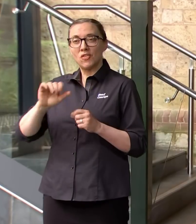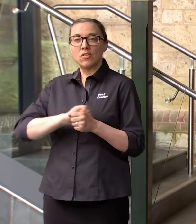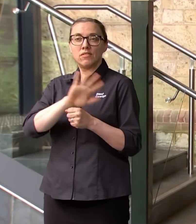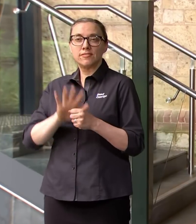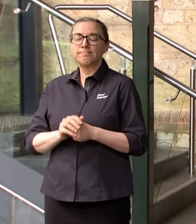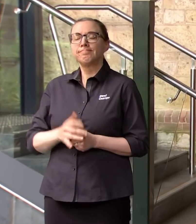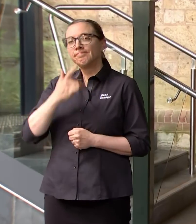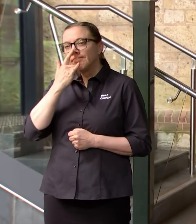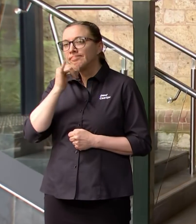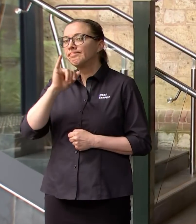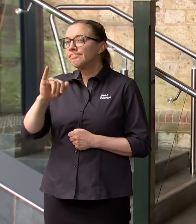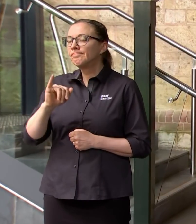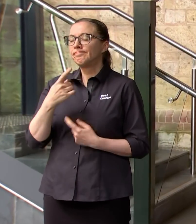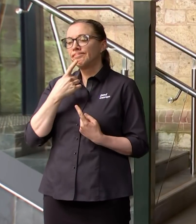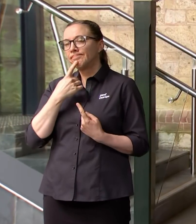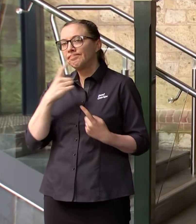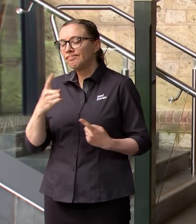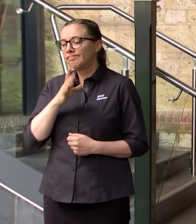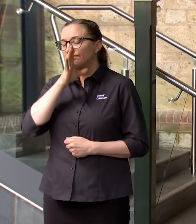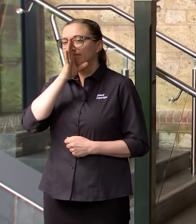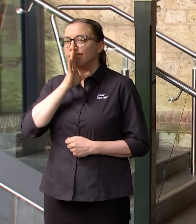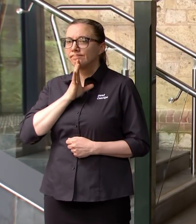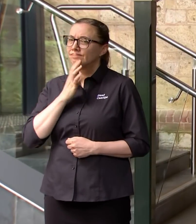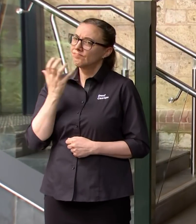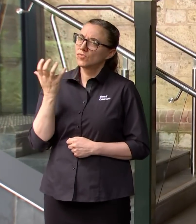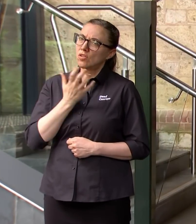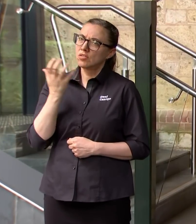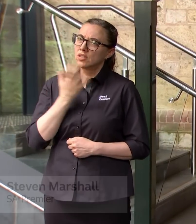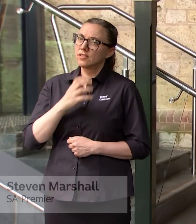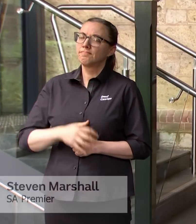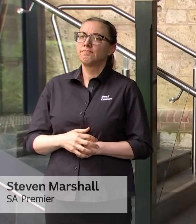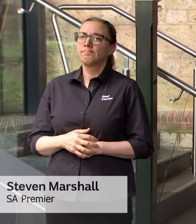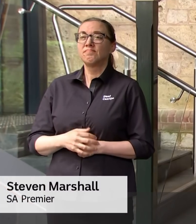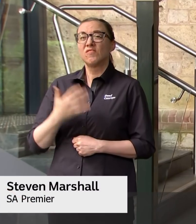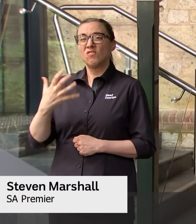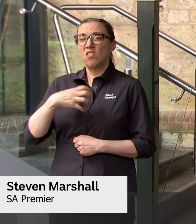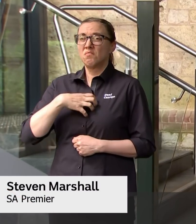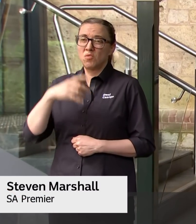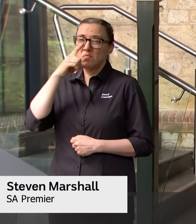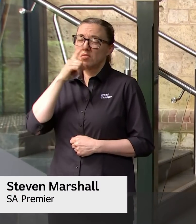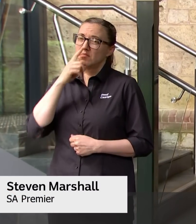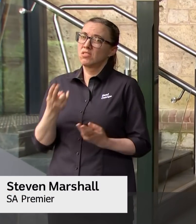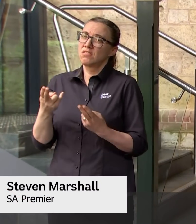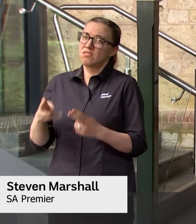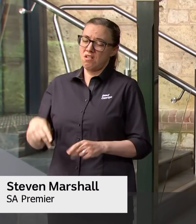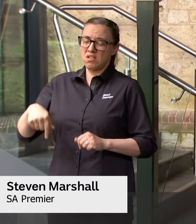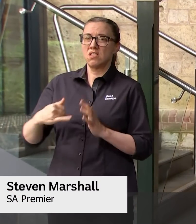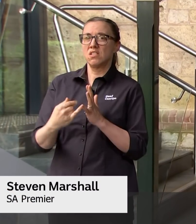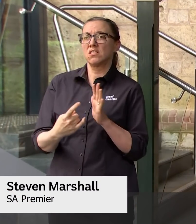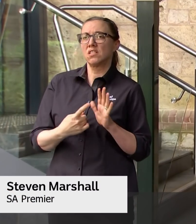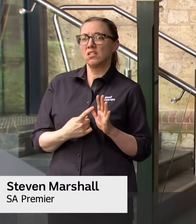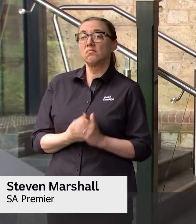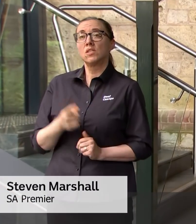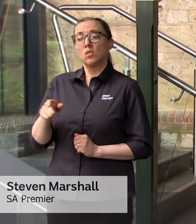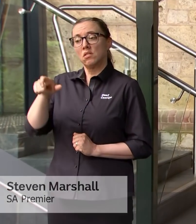Unfortunately I have to start with some very sad news and that is that we're reporting a further five deaths in South Australia. One